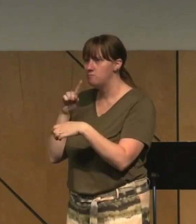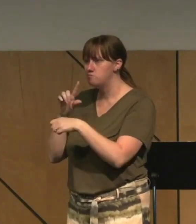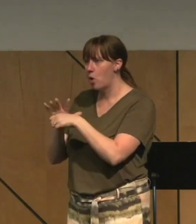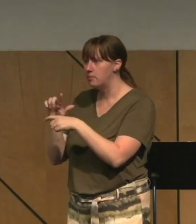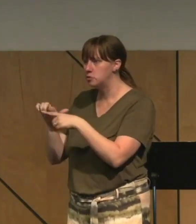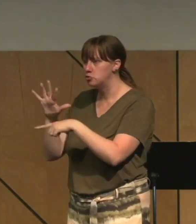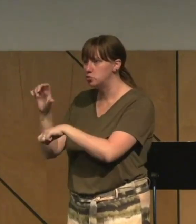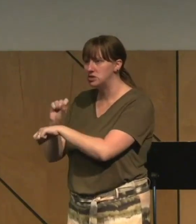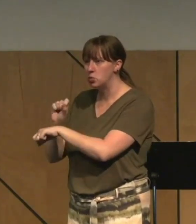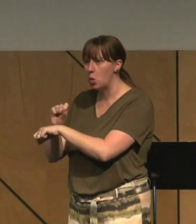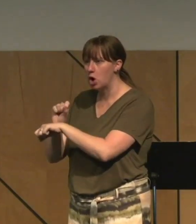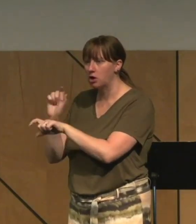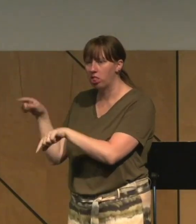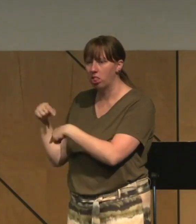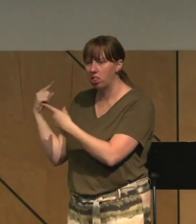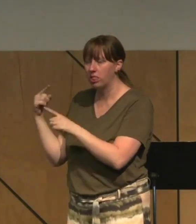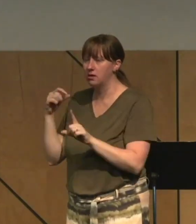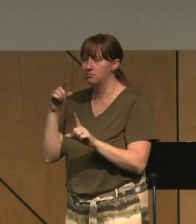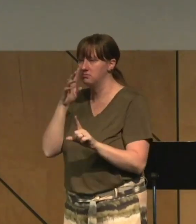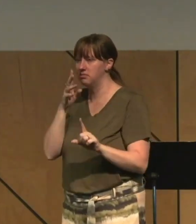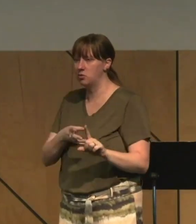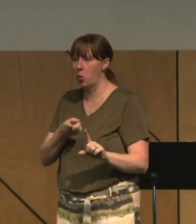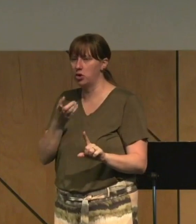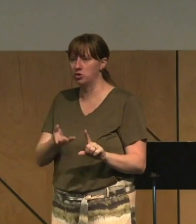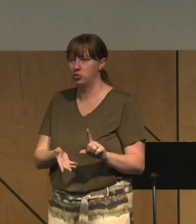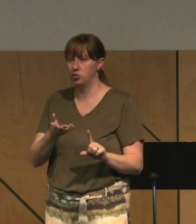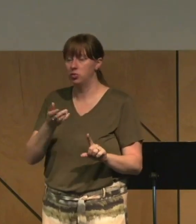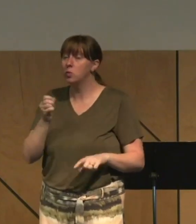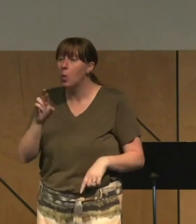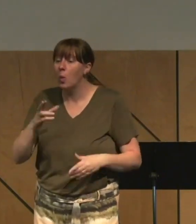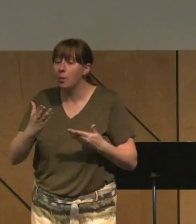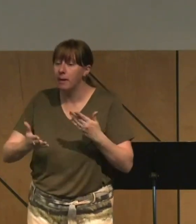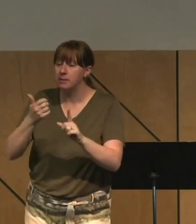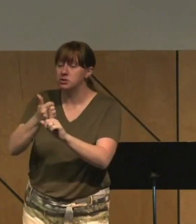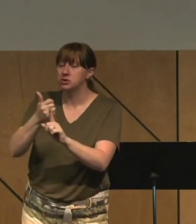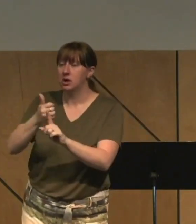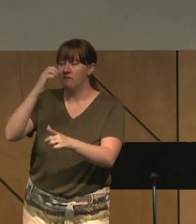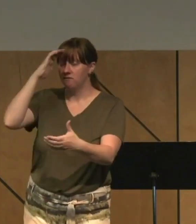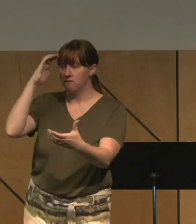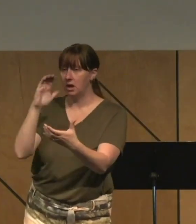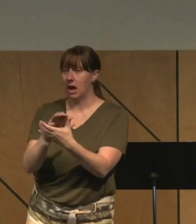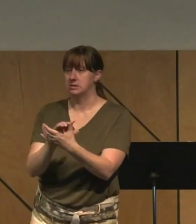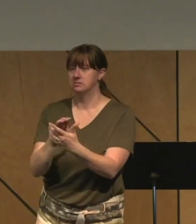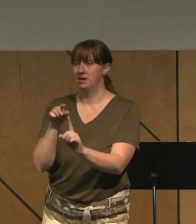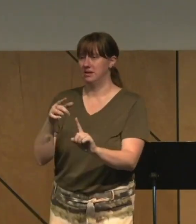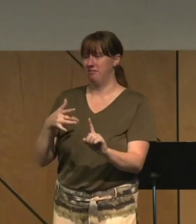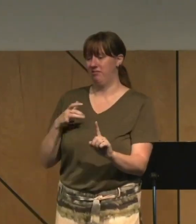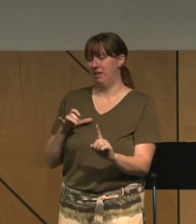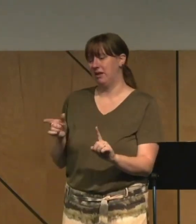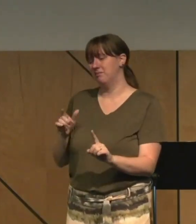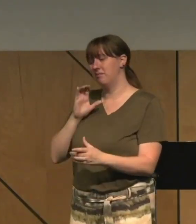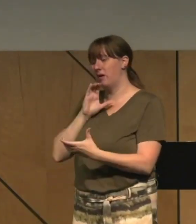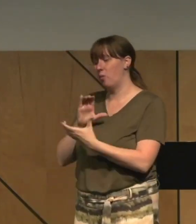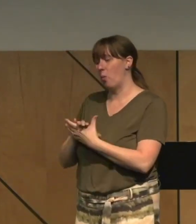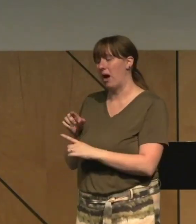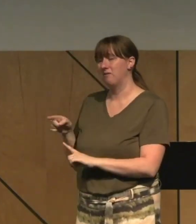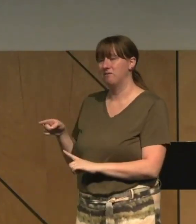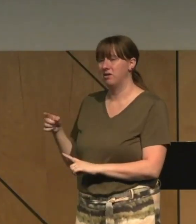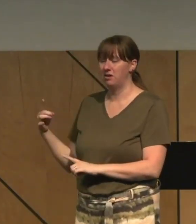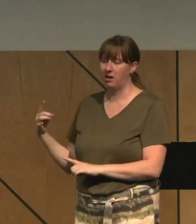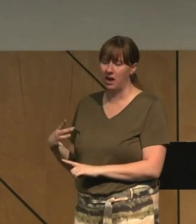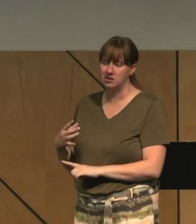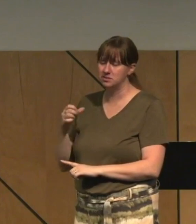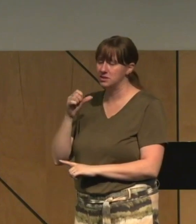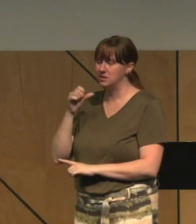of you for years now. Or maybe you're a husband and you just feel like your wife doesn't even want to be around you.